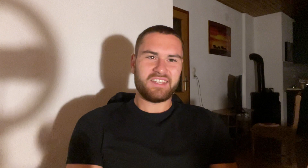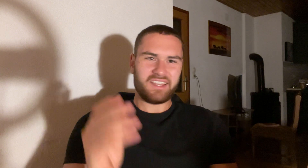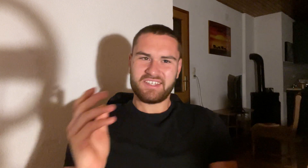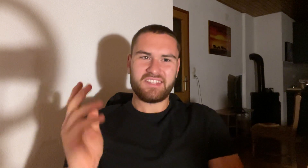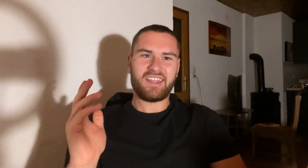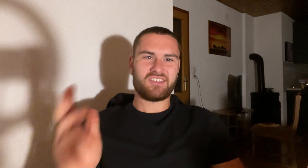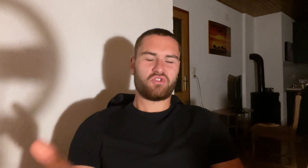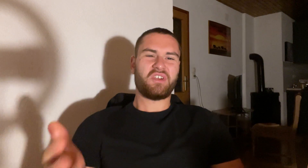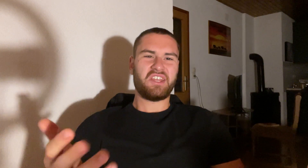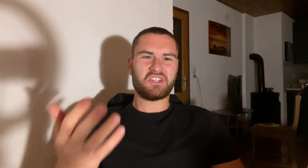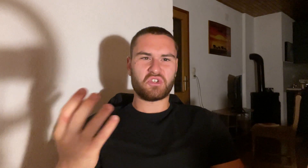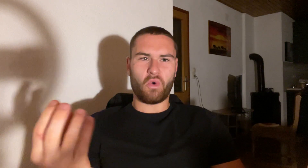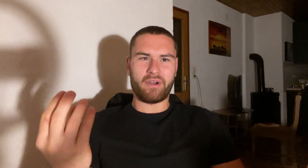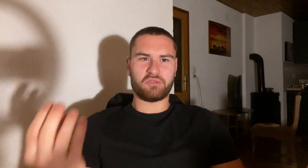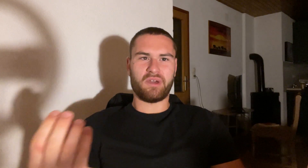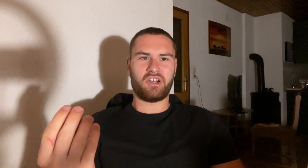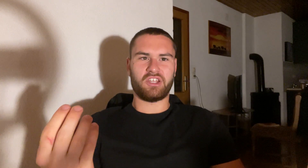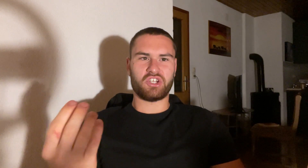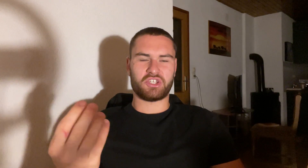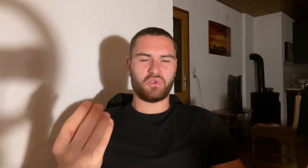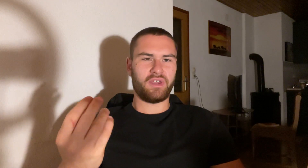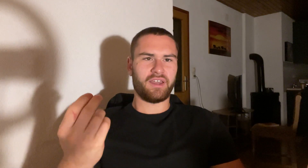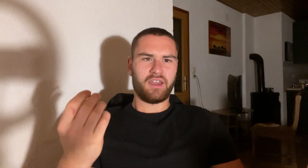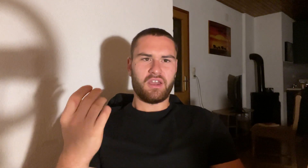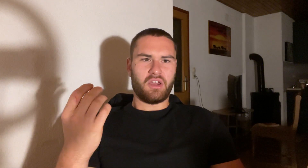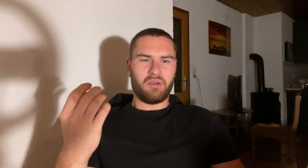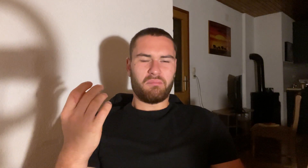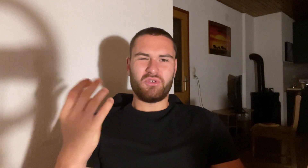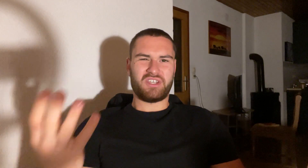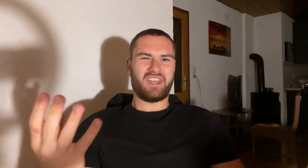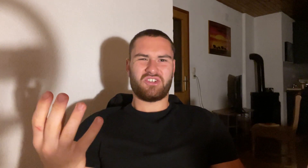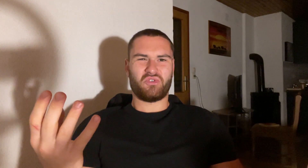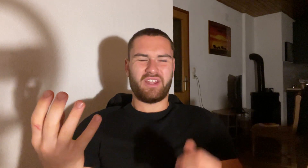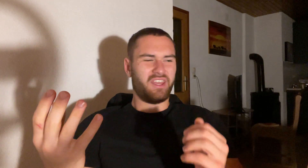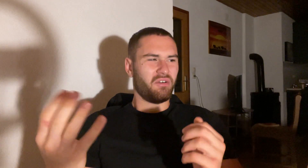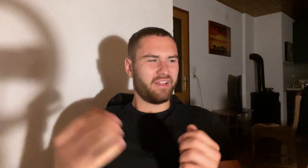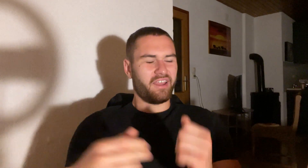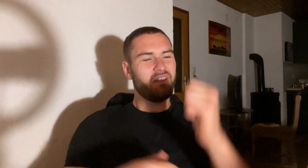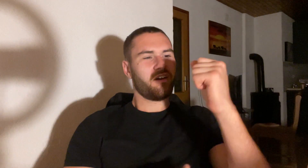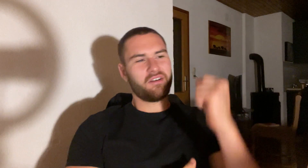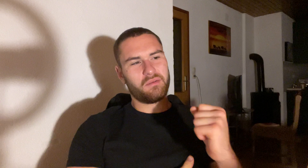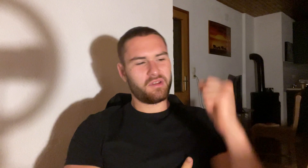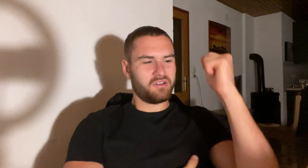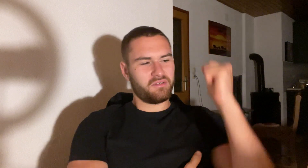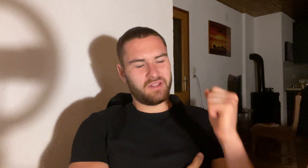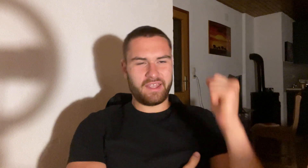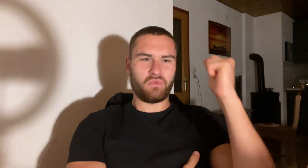Isn't that training so much better than just doing pussy ass training of like, yeah, lightweight.